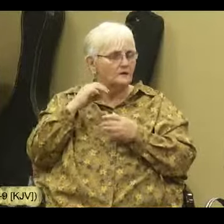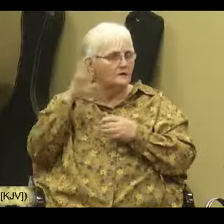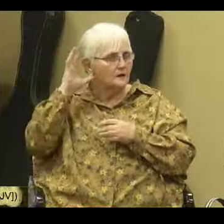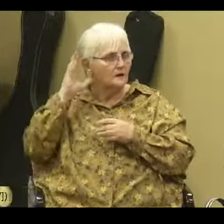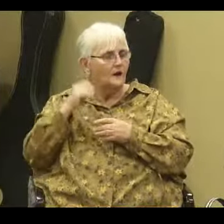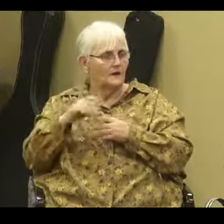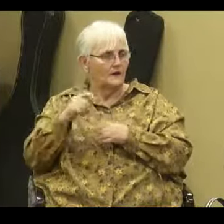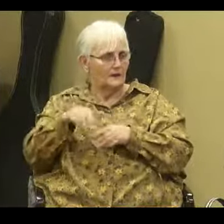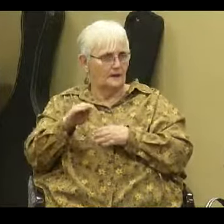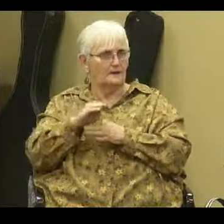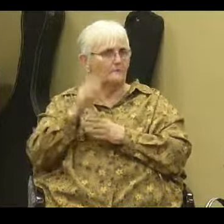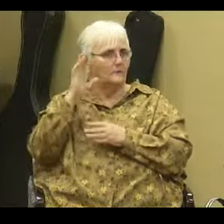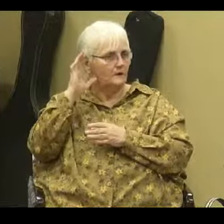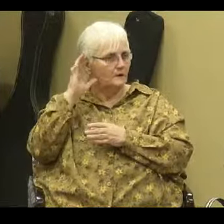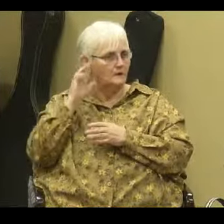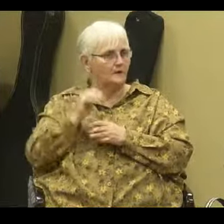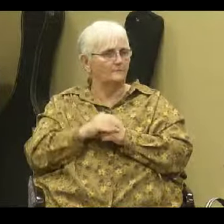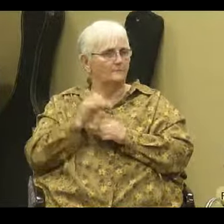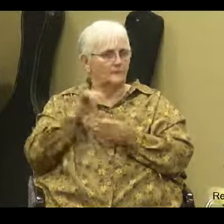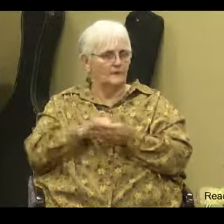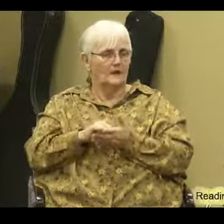hear. So that's the parable.